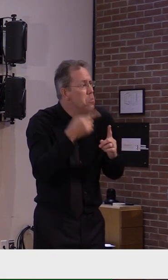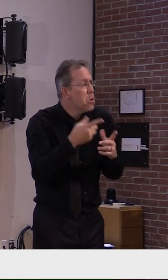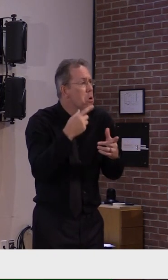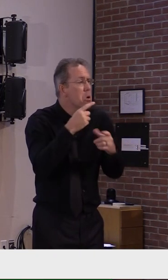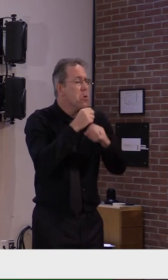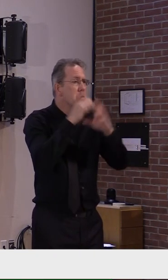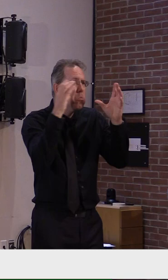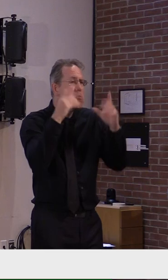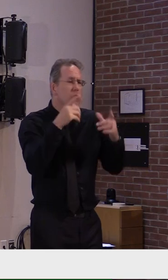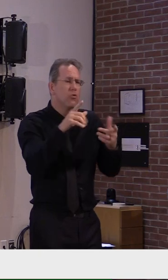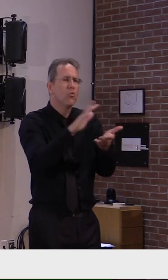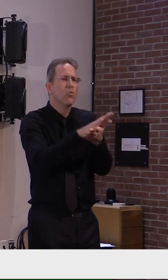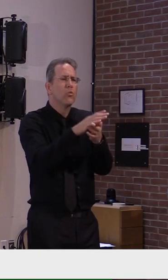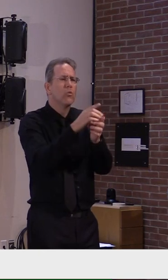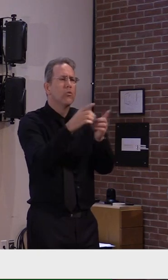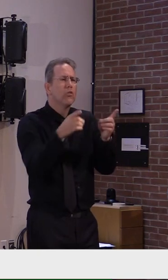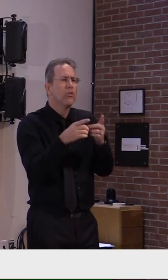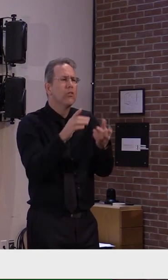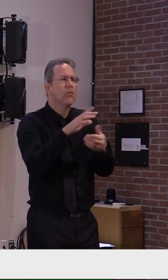Okay. Thank you.